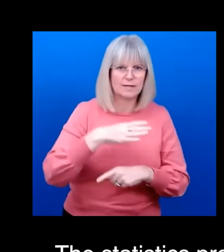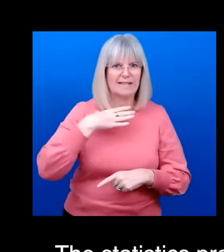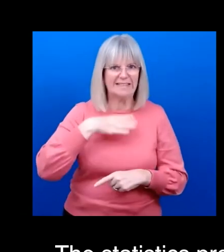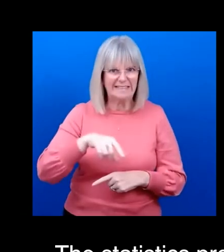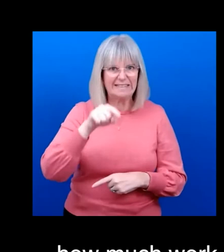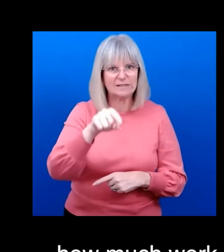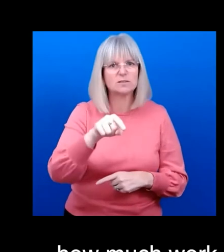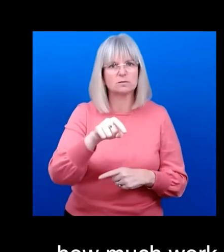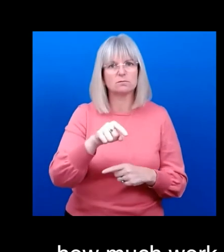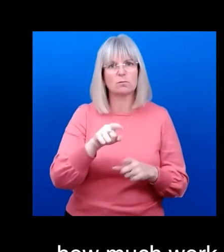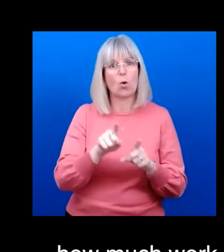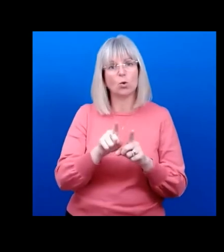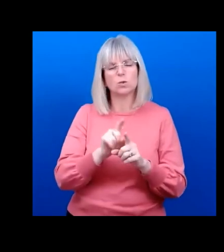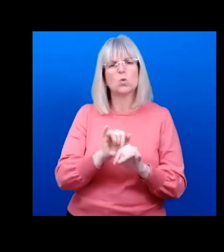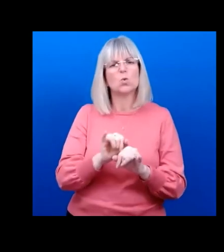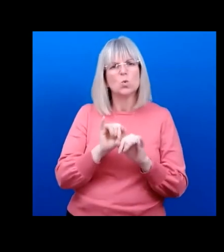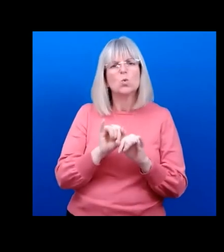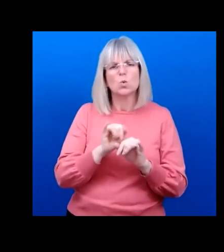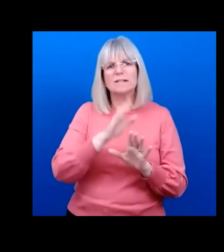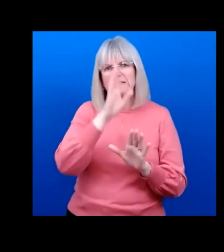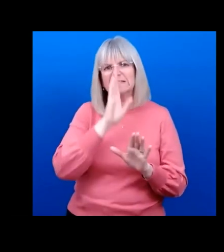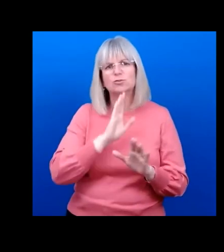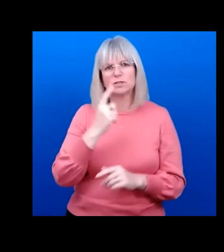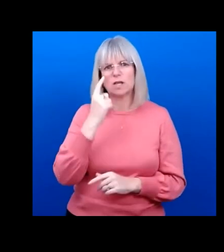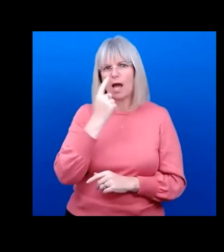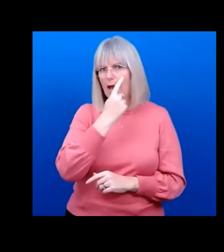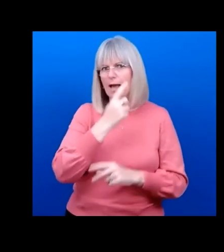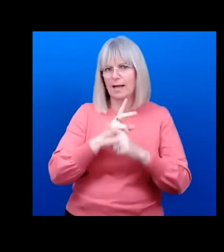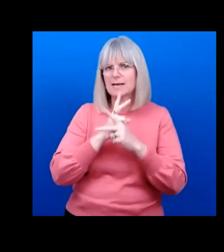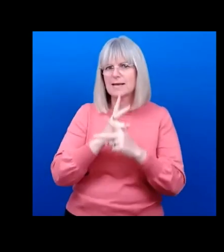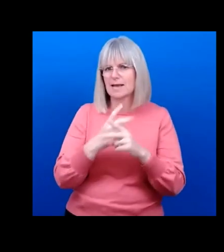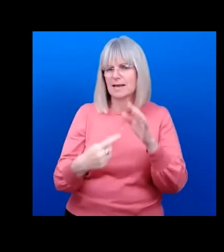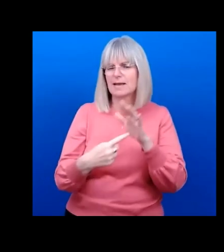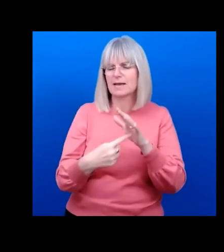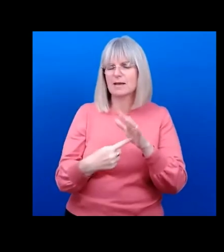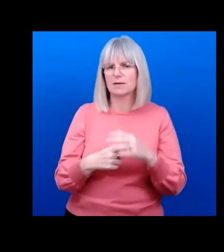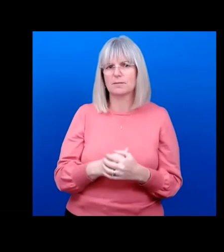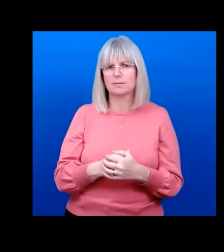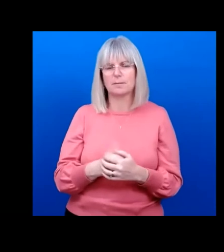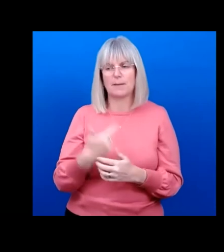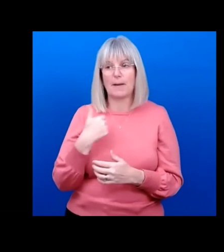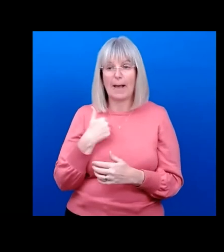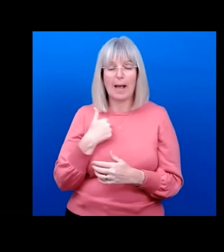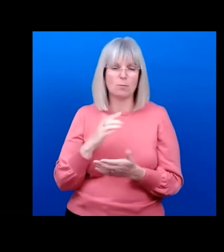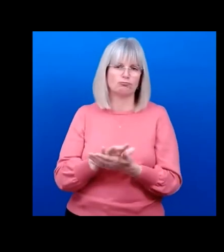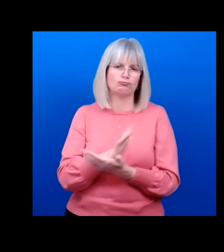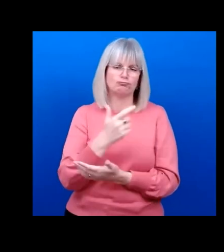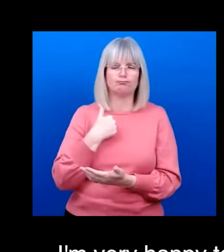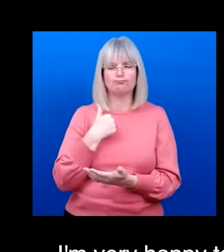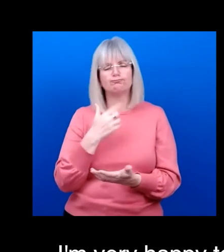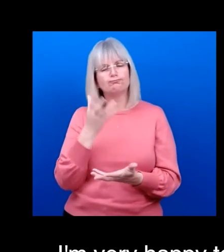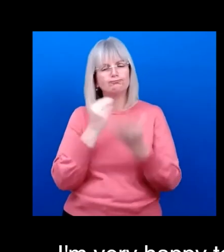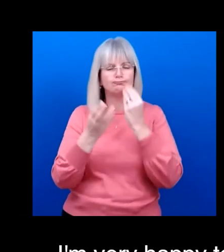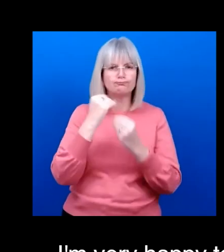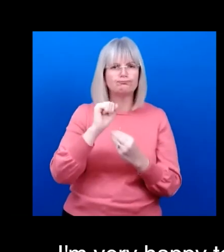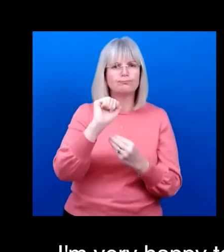should be taken. Alakos I'm very happy to listen to the Member States now discussing the resolution sponsored